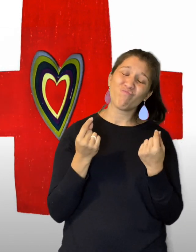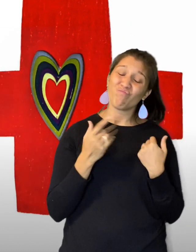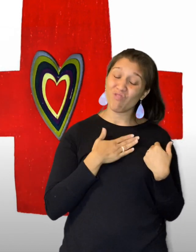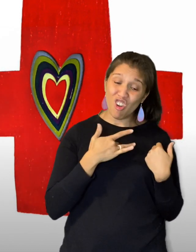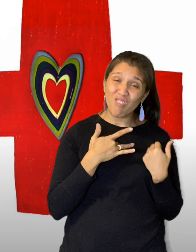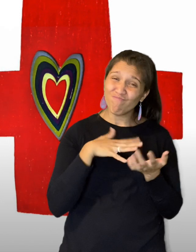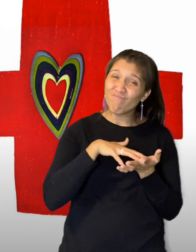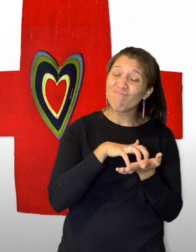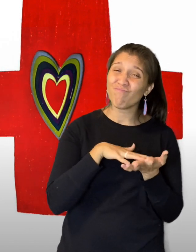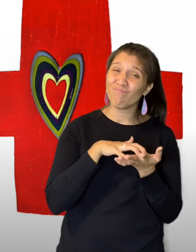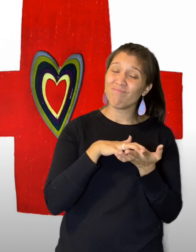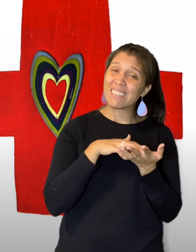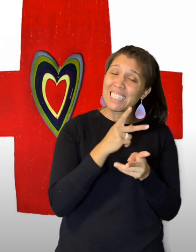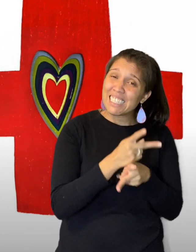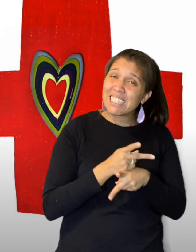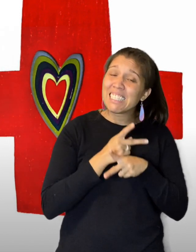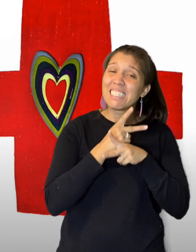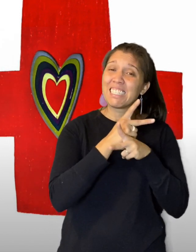It's fragile and delicate.